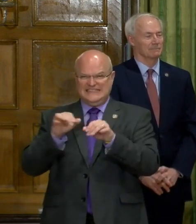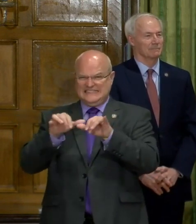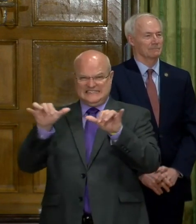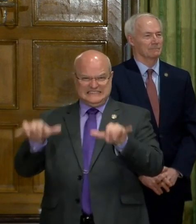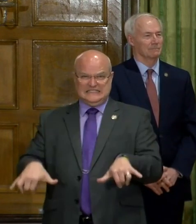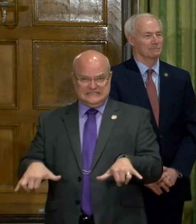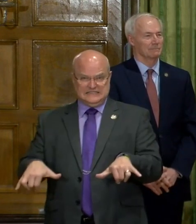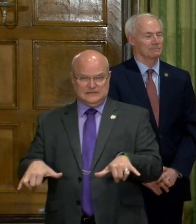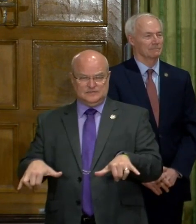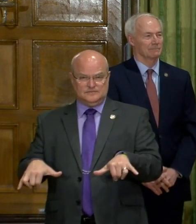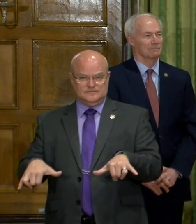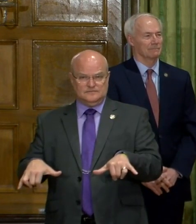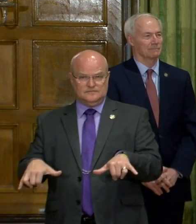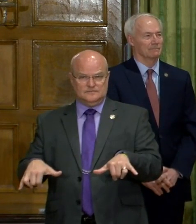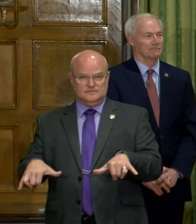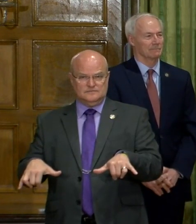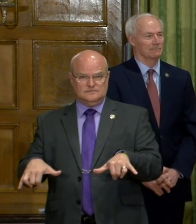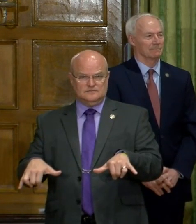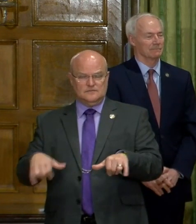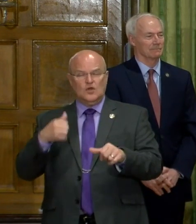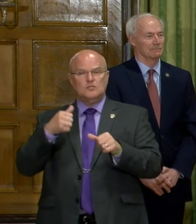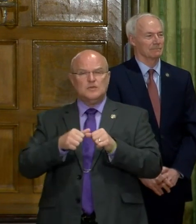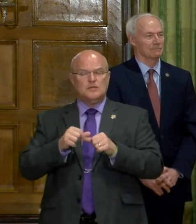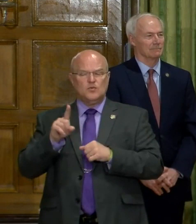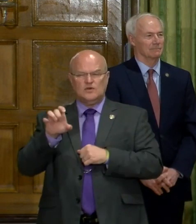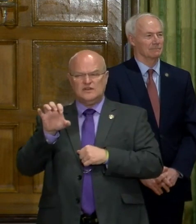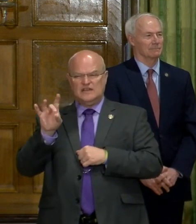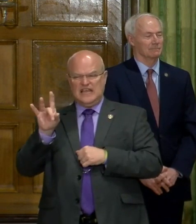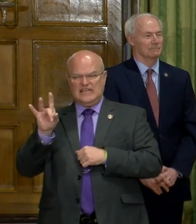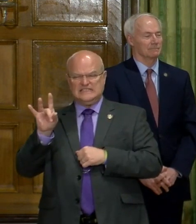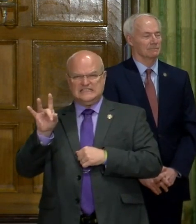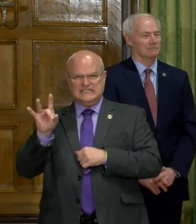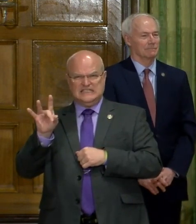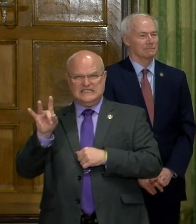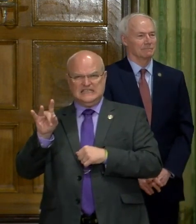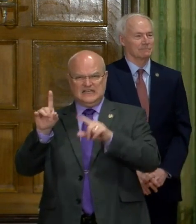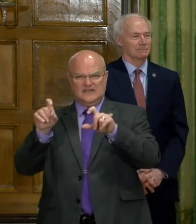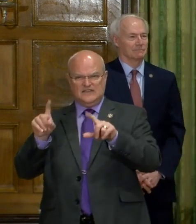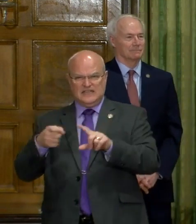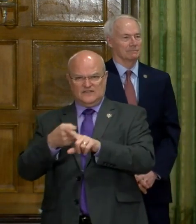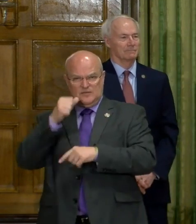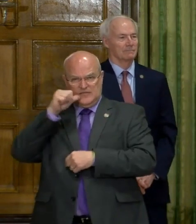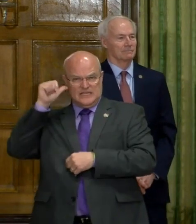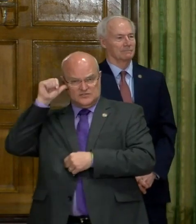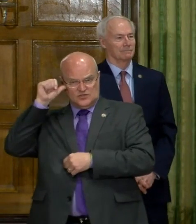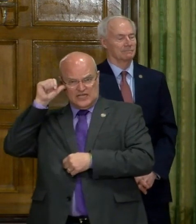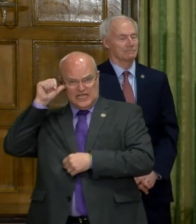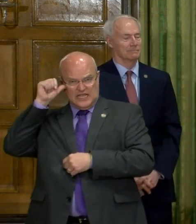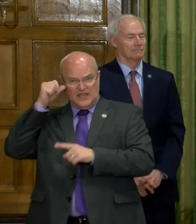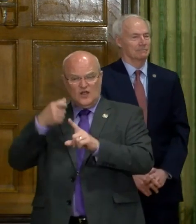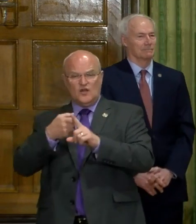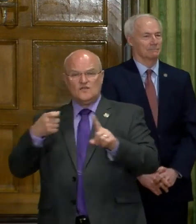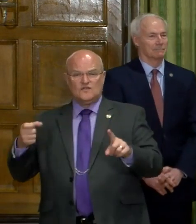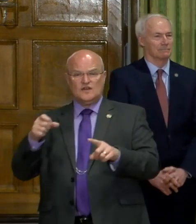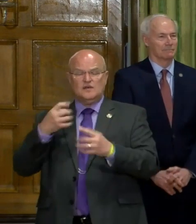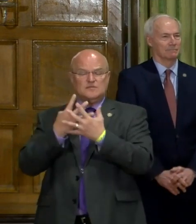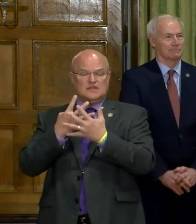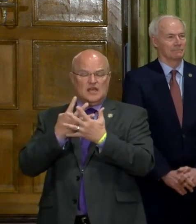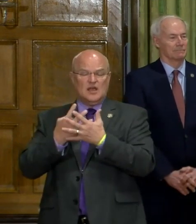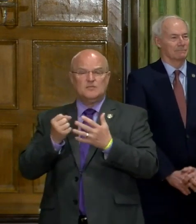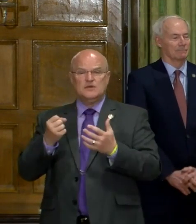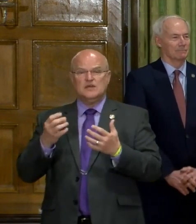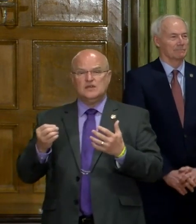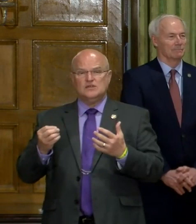system. Um, we were only 118 of the, of the tests from yesterday were from Cummins.